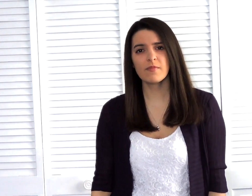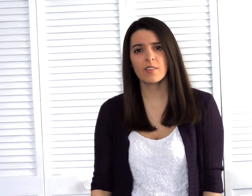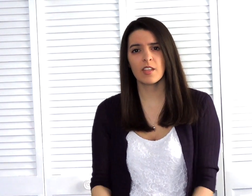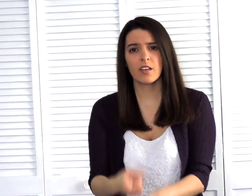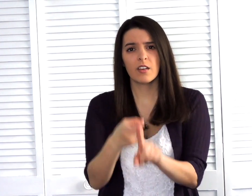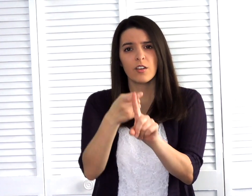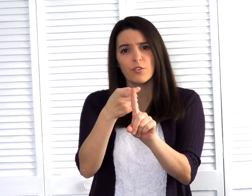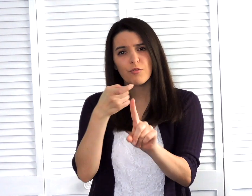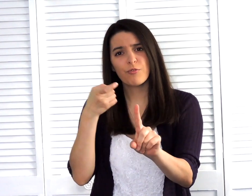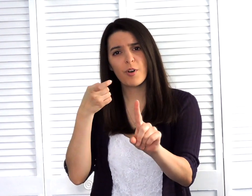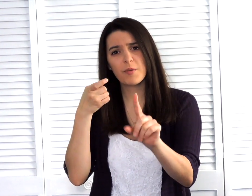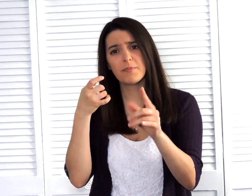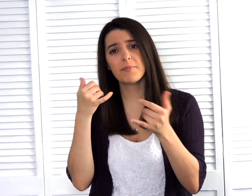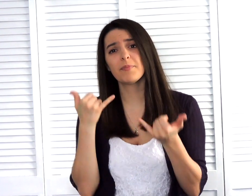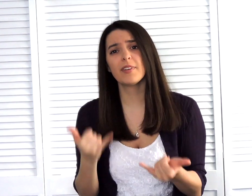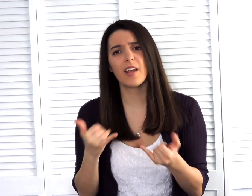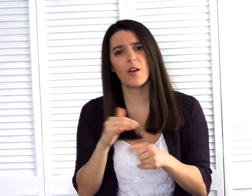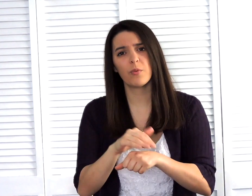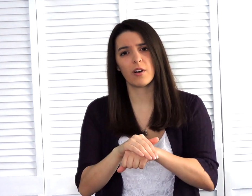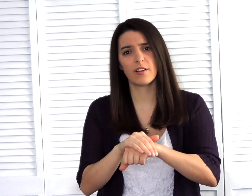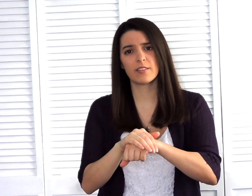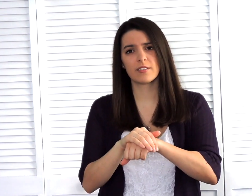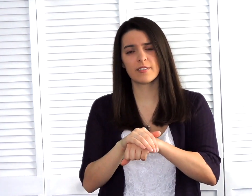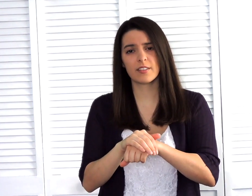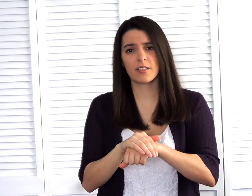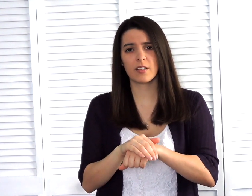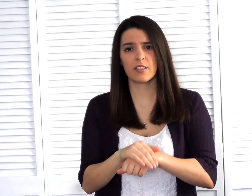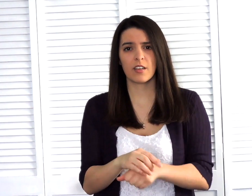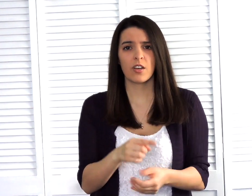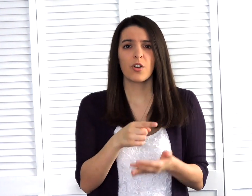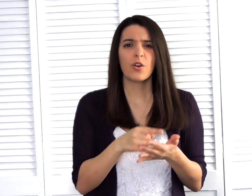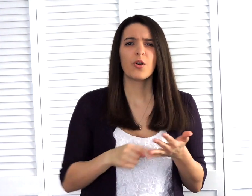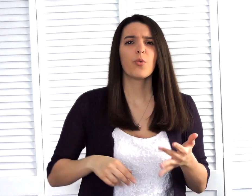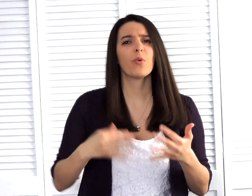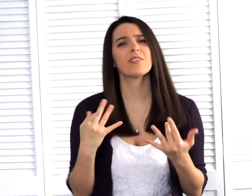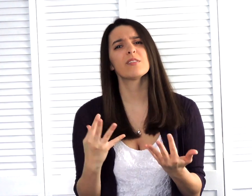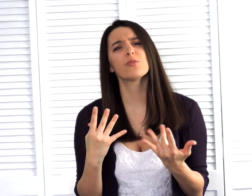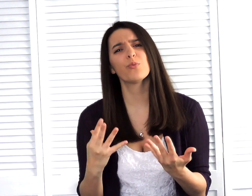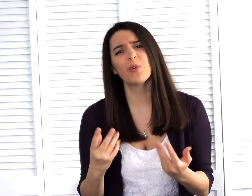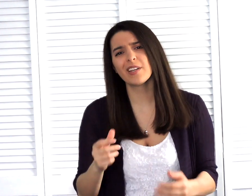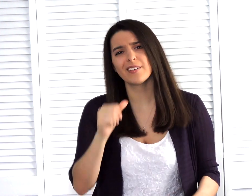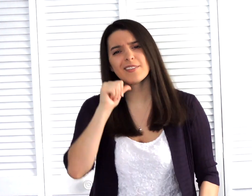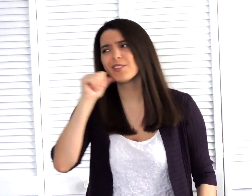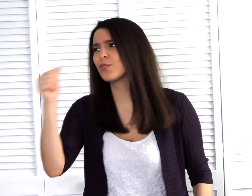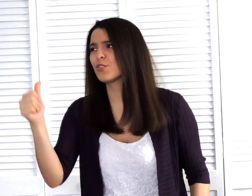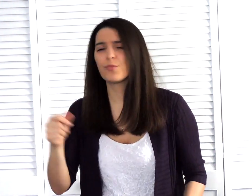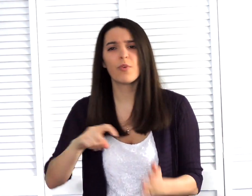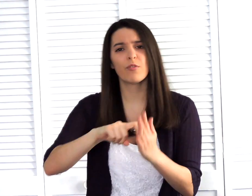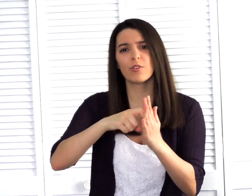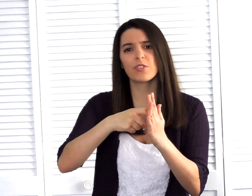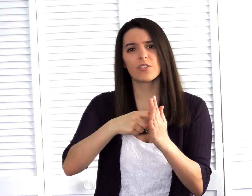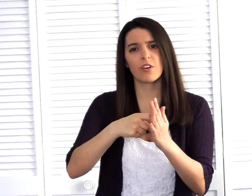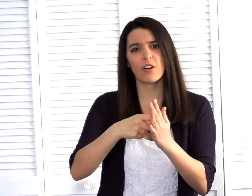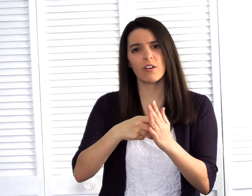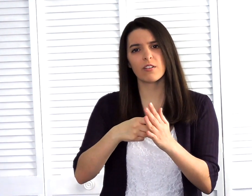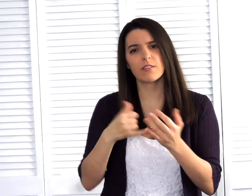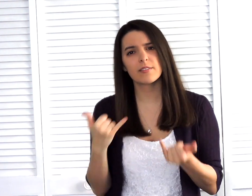From now on, what's waited till tomorrow starts